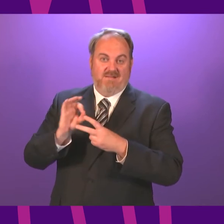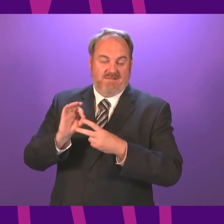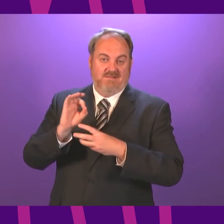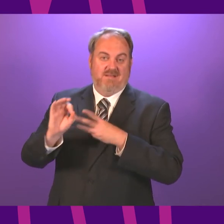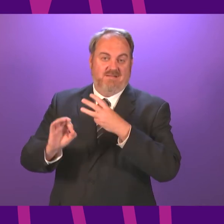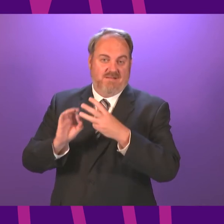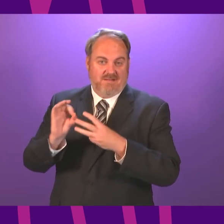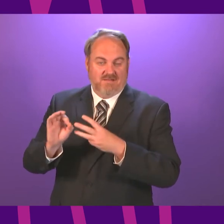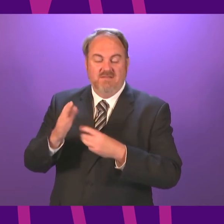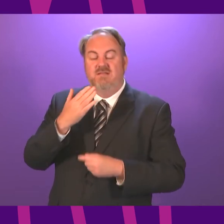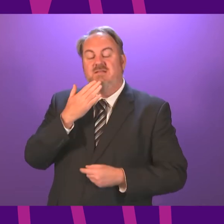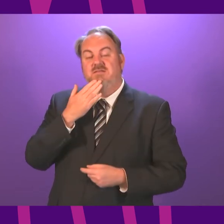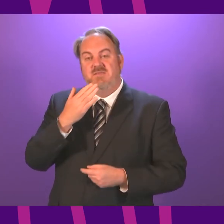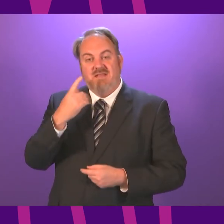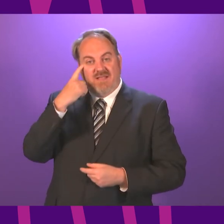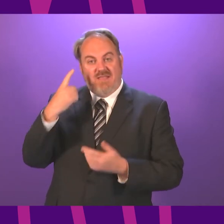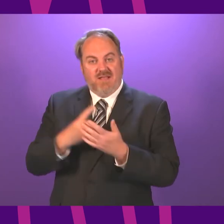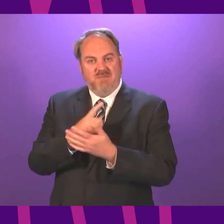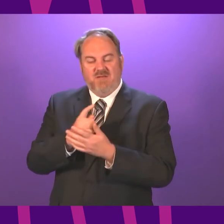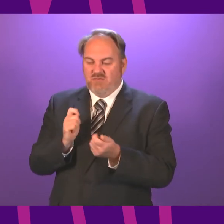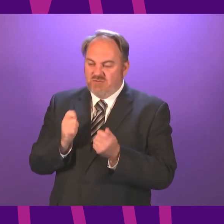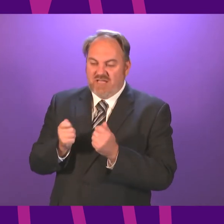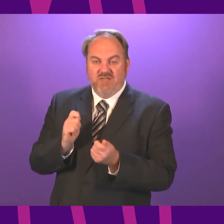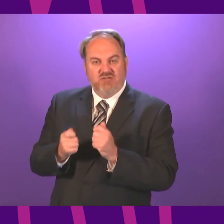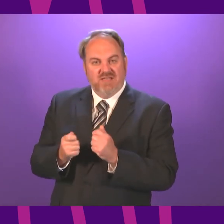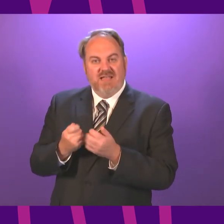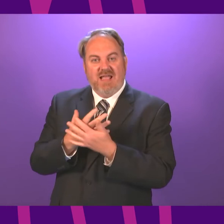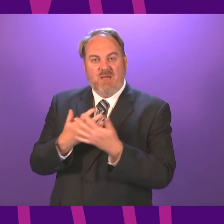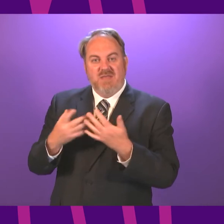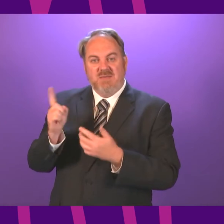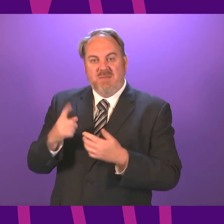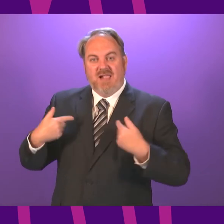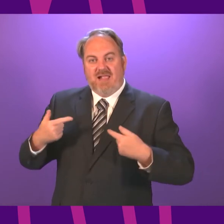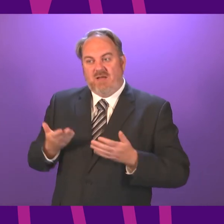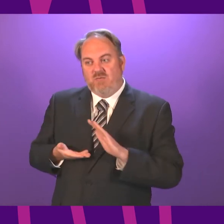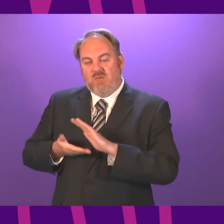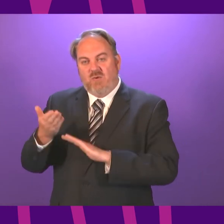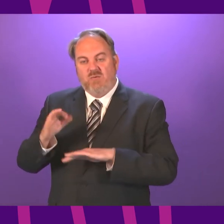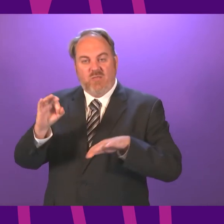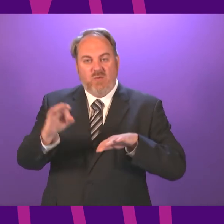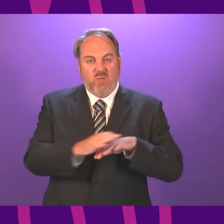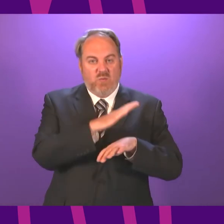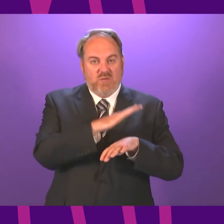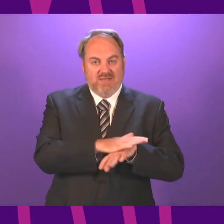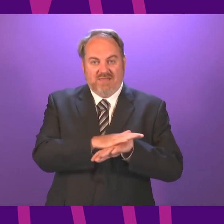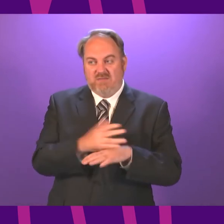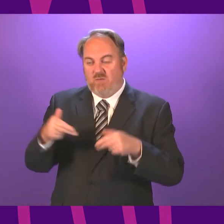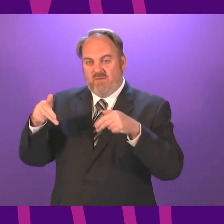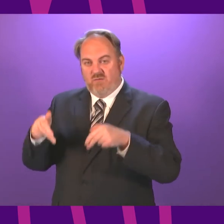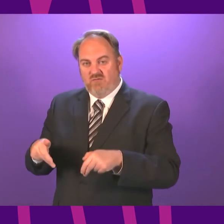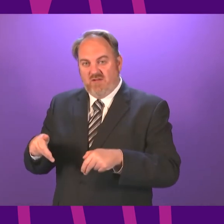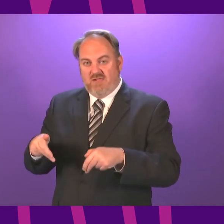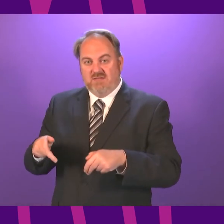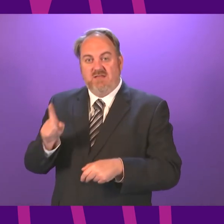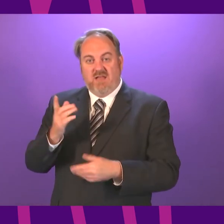consider making immediate changes to the numbers who could attend funerals and weddings. And neither MSPs nor the businesses and the sectors asking